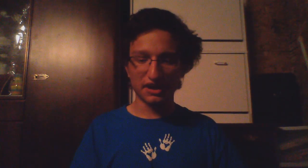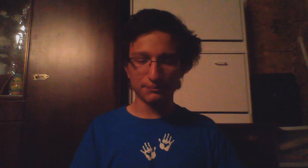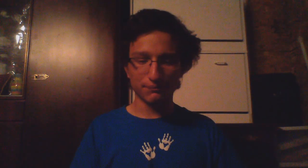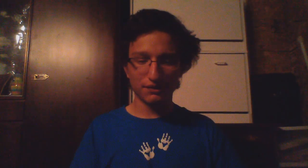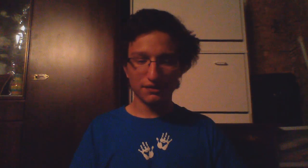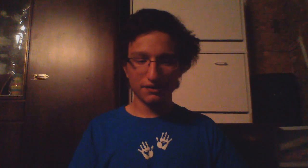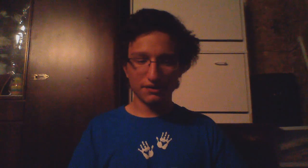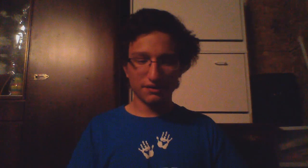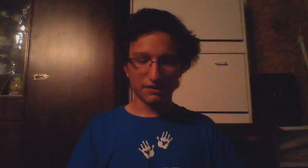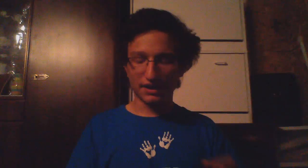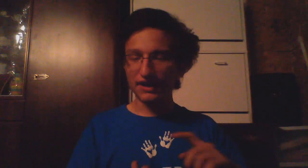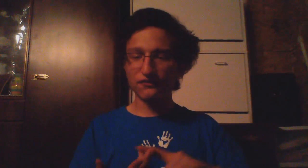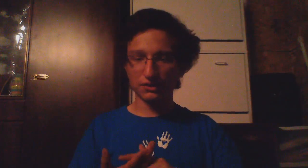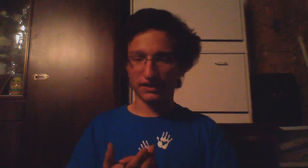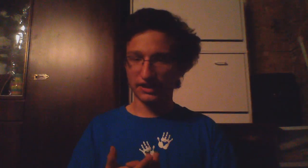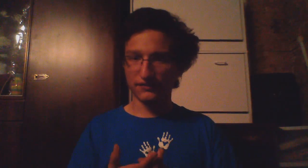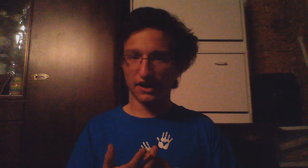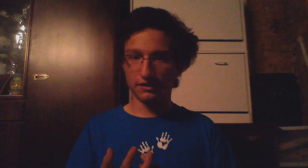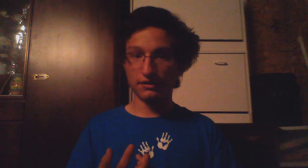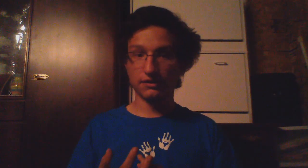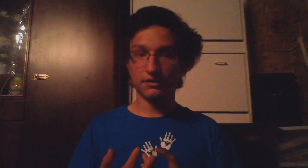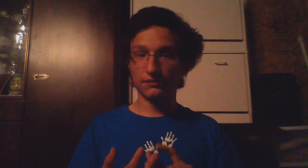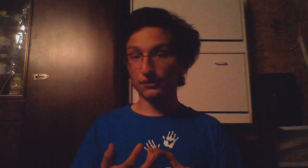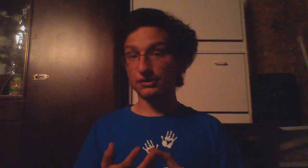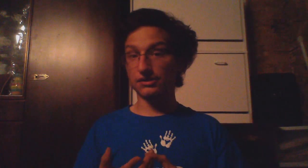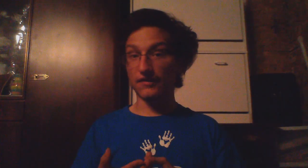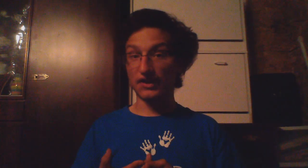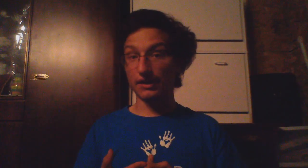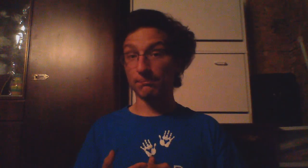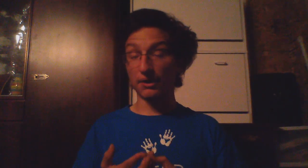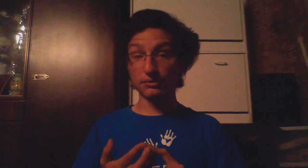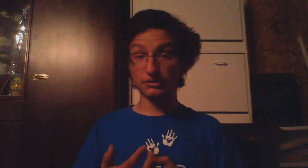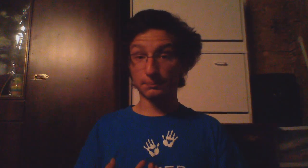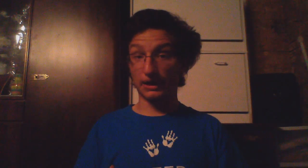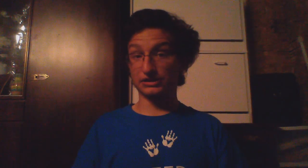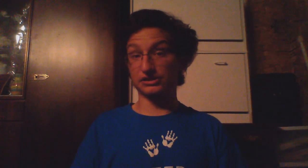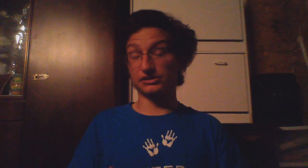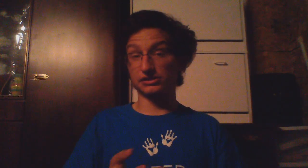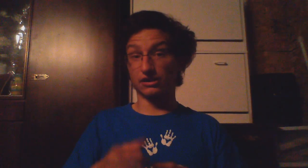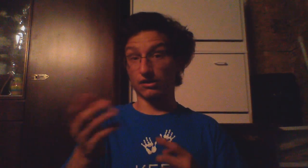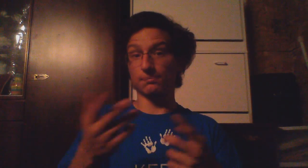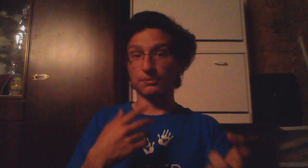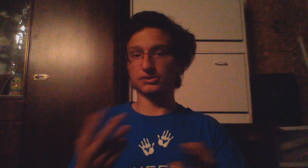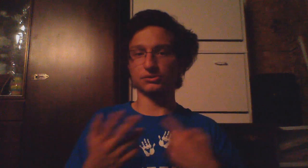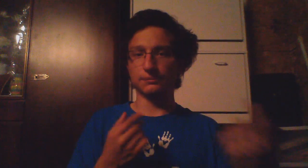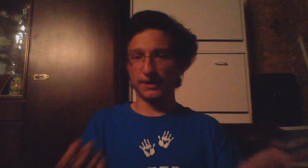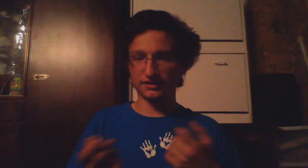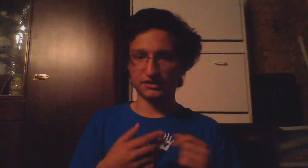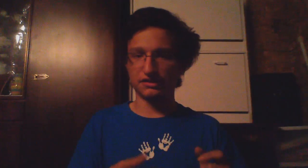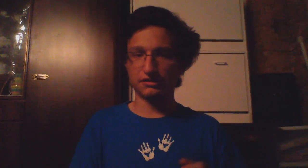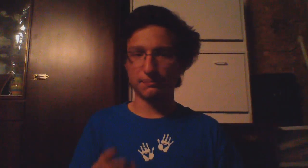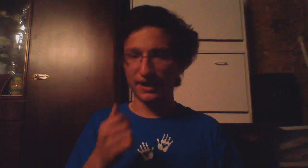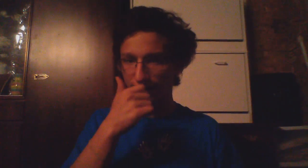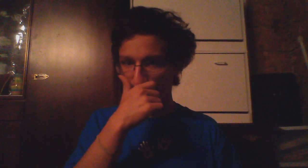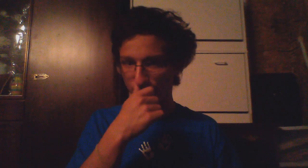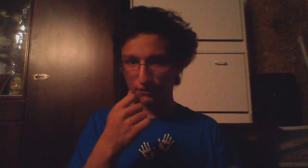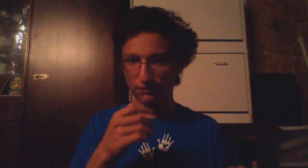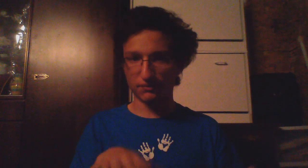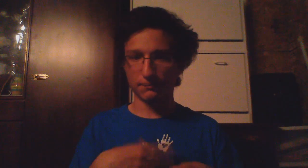gotten I feel like I've gotten first I've gotten better responses on personal messages back and forth from